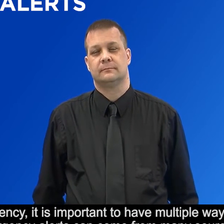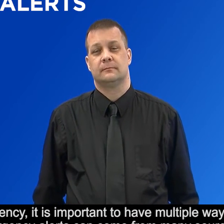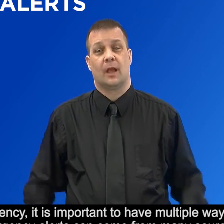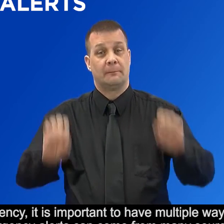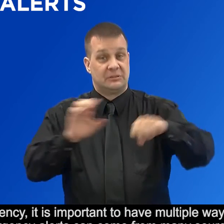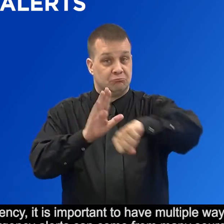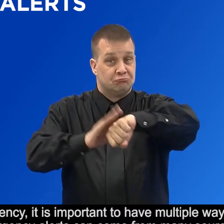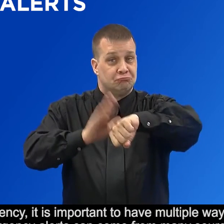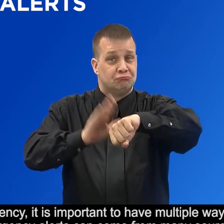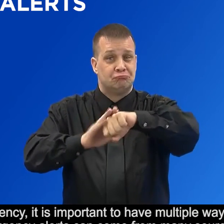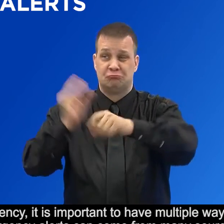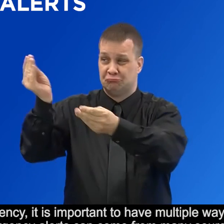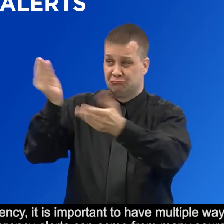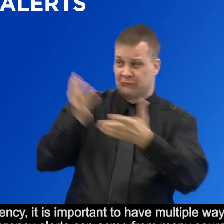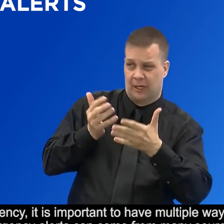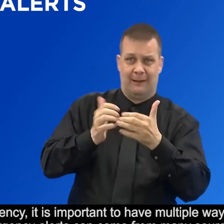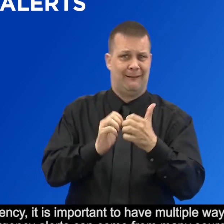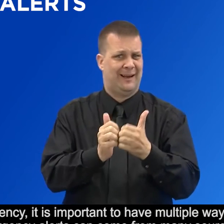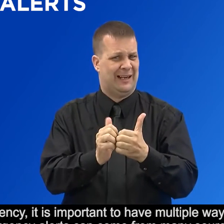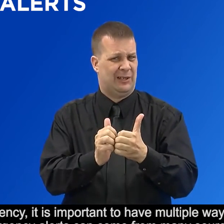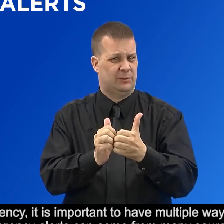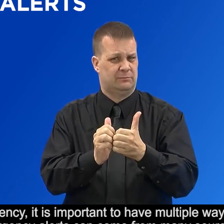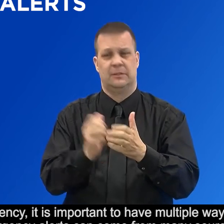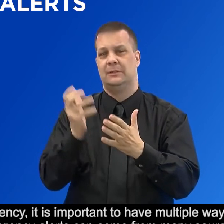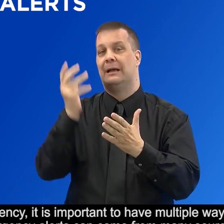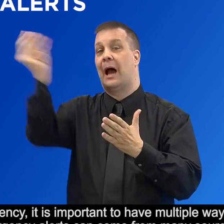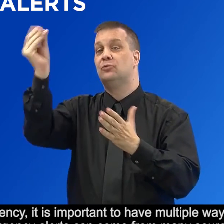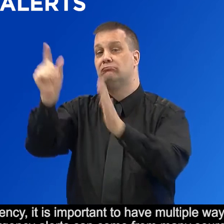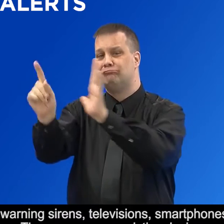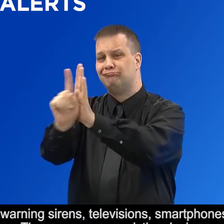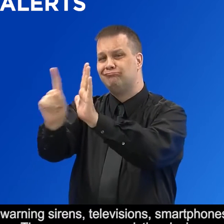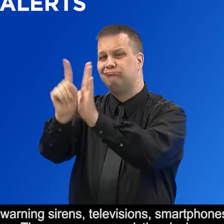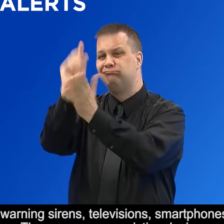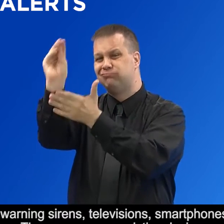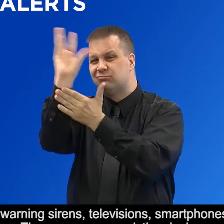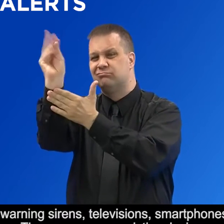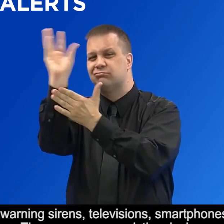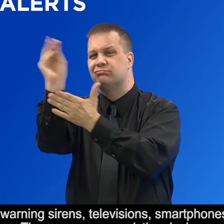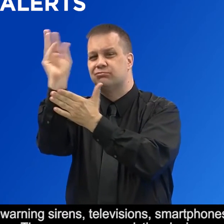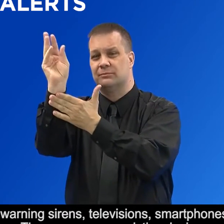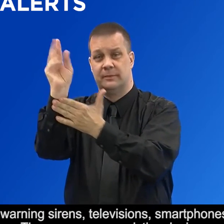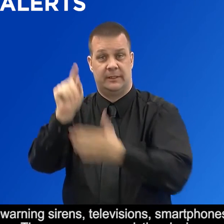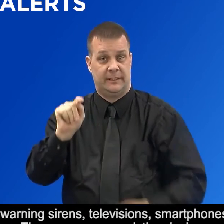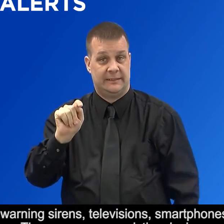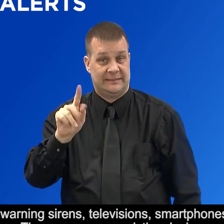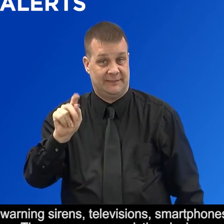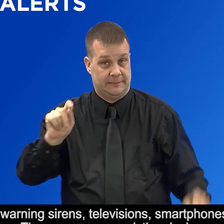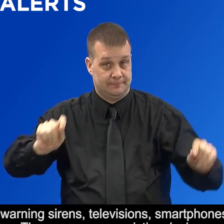Emergency alerts can come from many sources, including outdoor warning sirens, televisions,